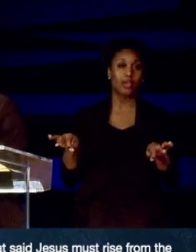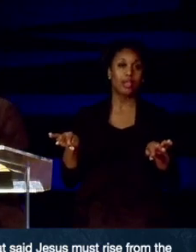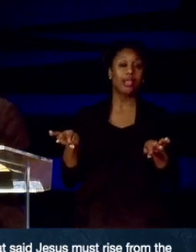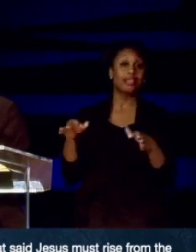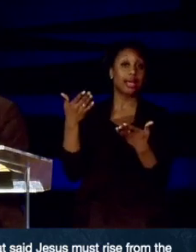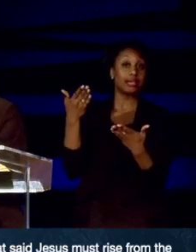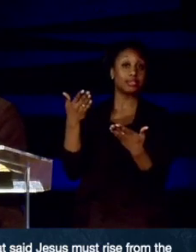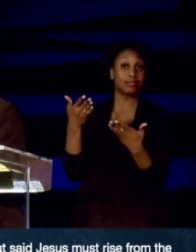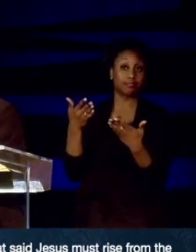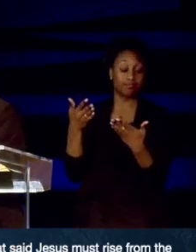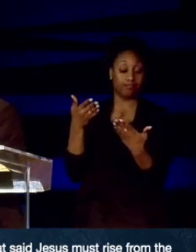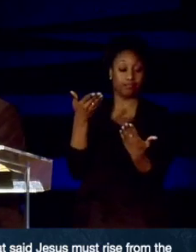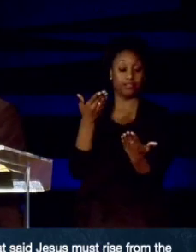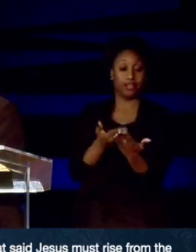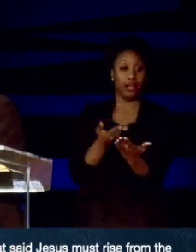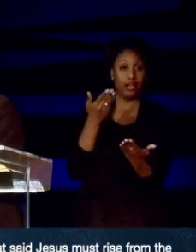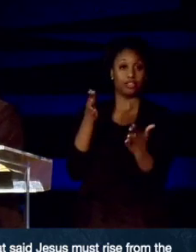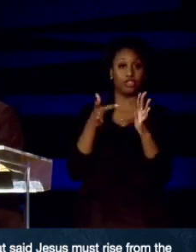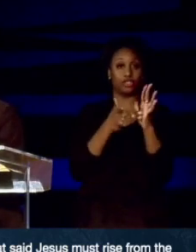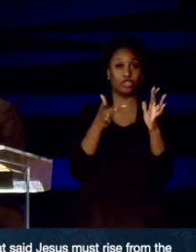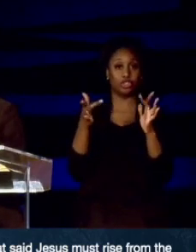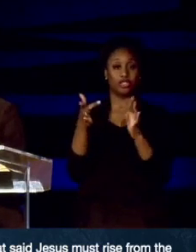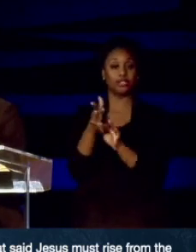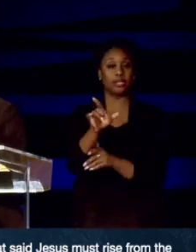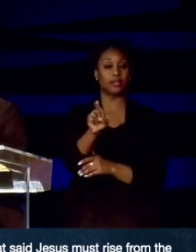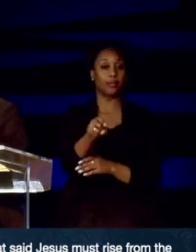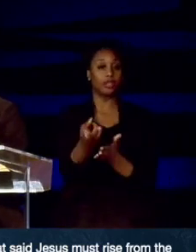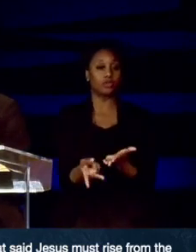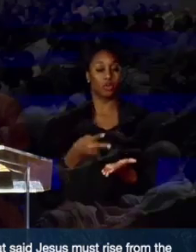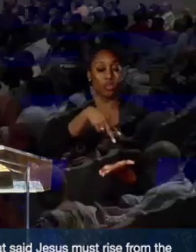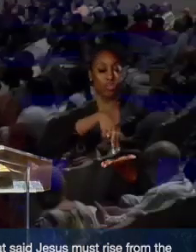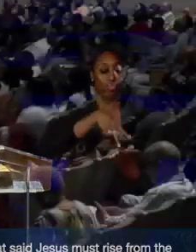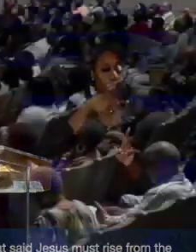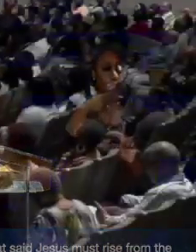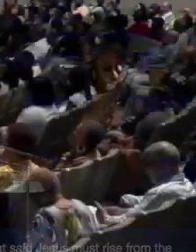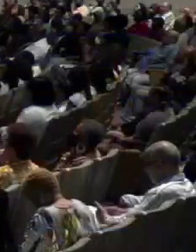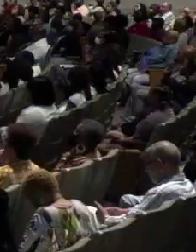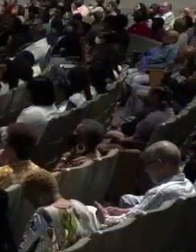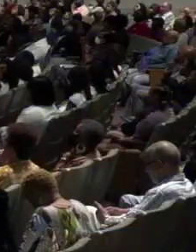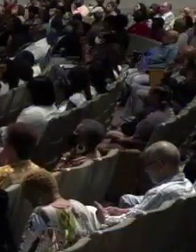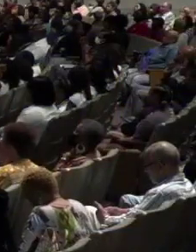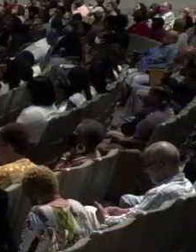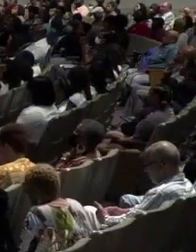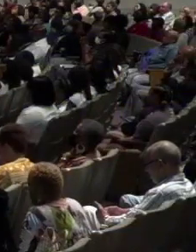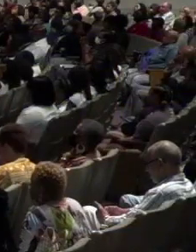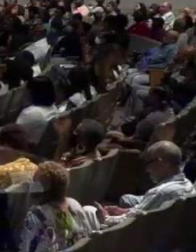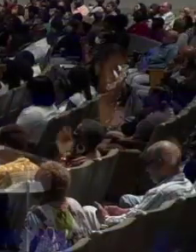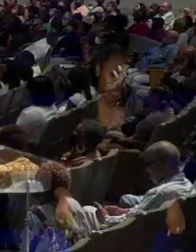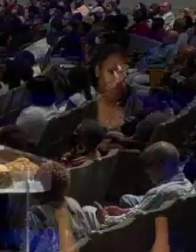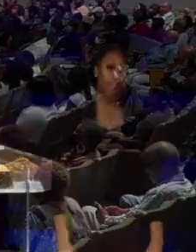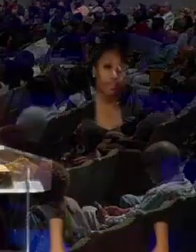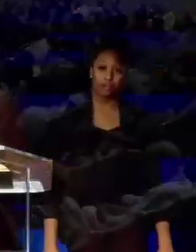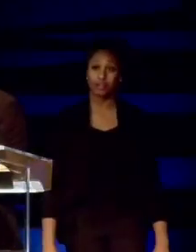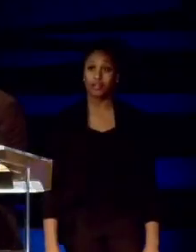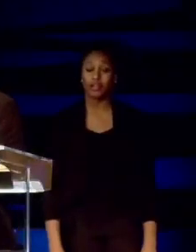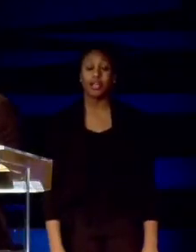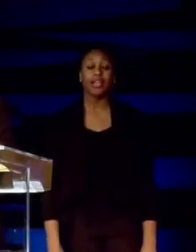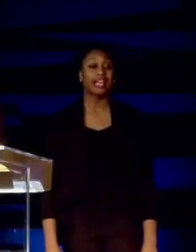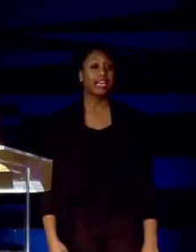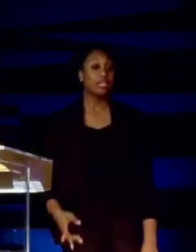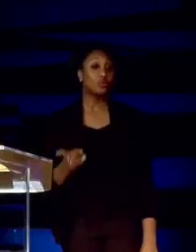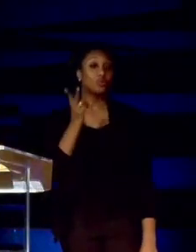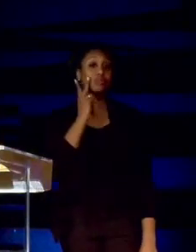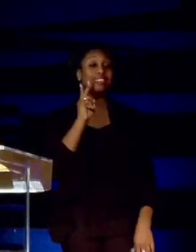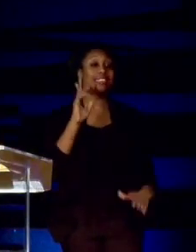Jesus must rise from the dead. Not only do you see the period